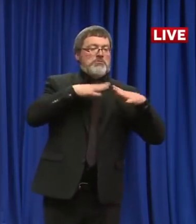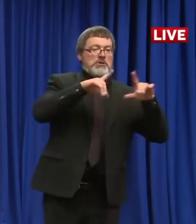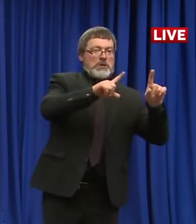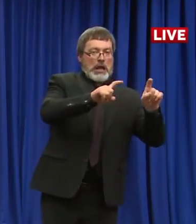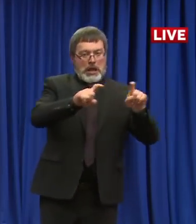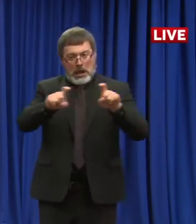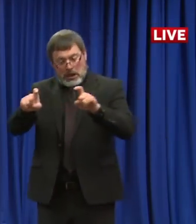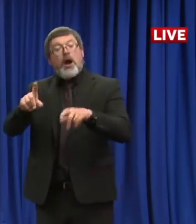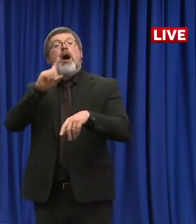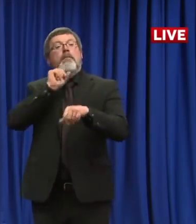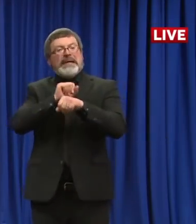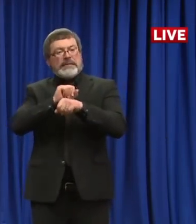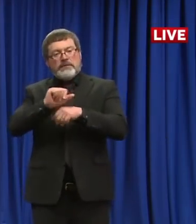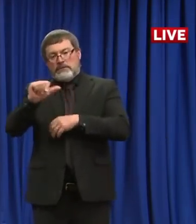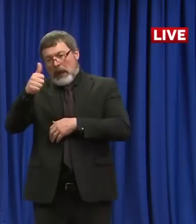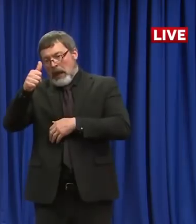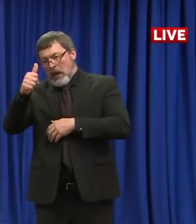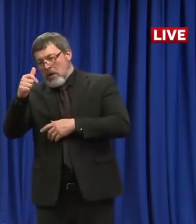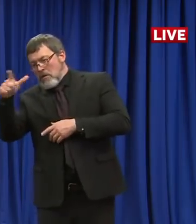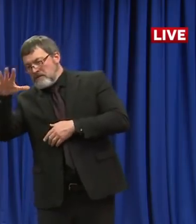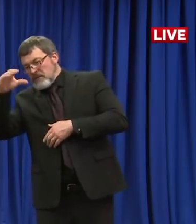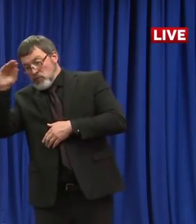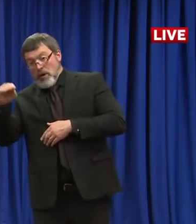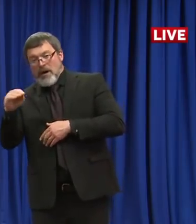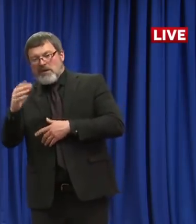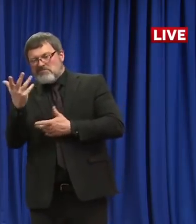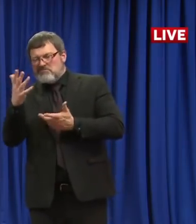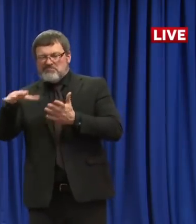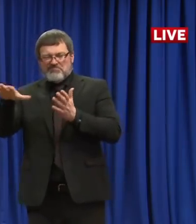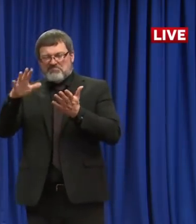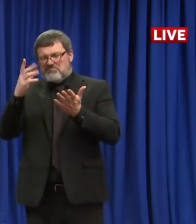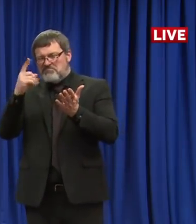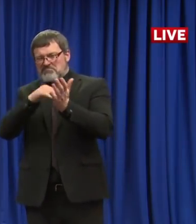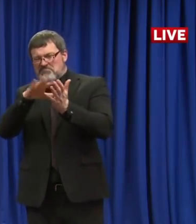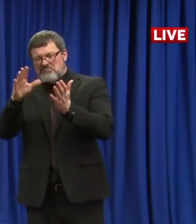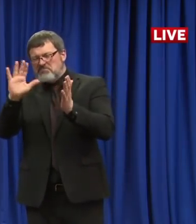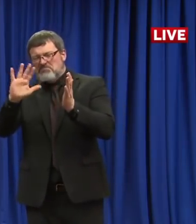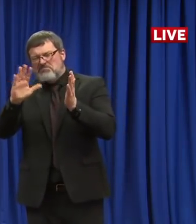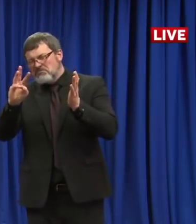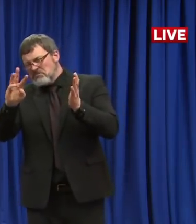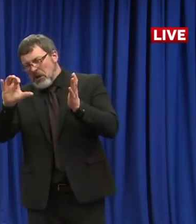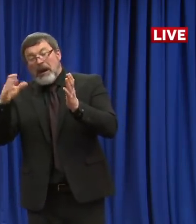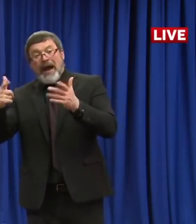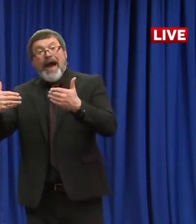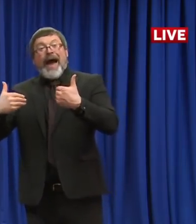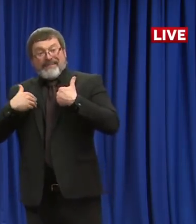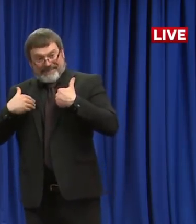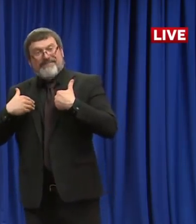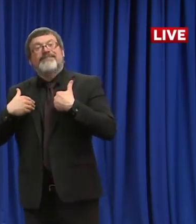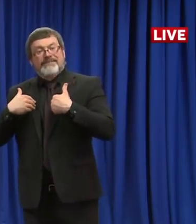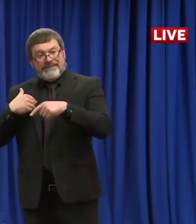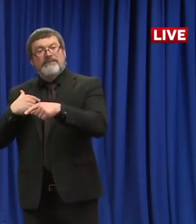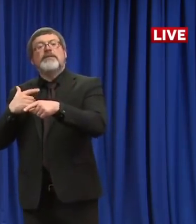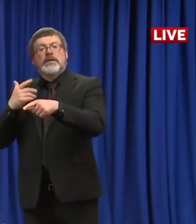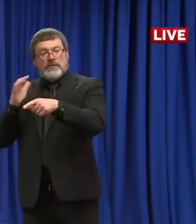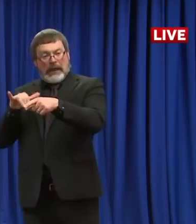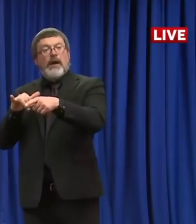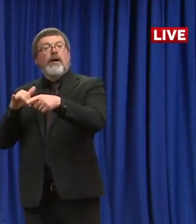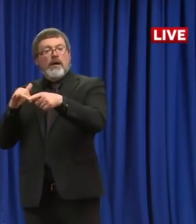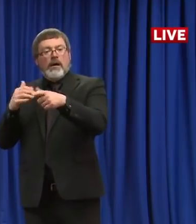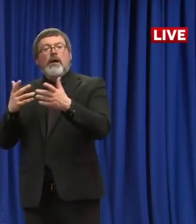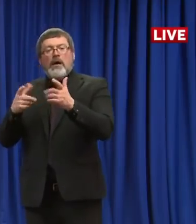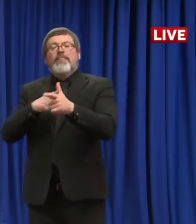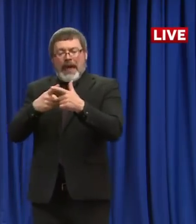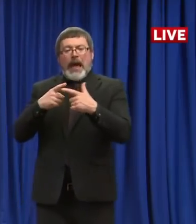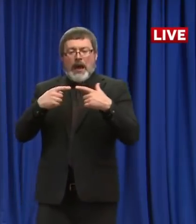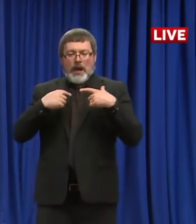spreaders, then we are going to expand both the number of times we do that test and the counties in which we're doing the test. But that's not our